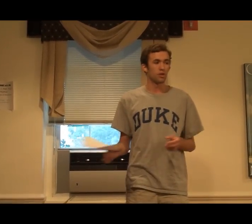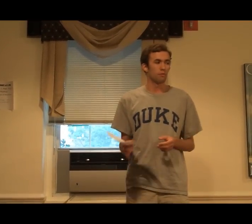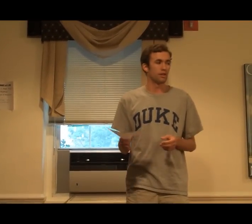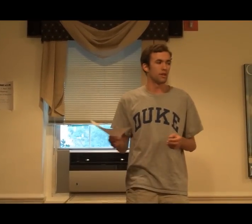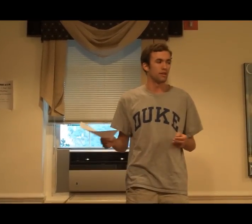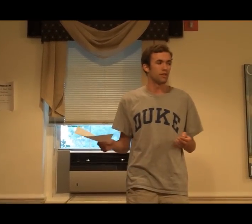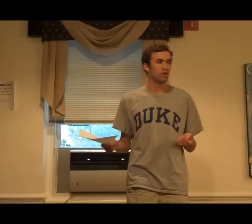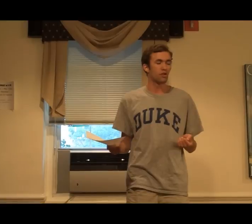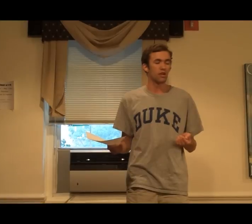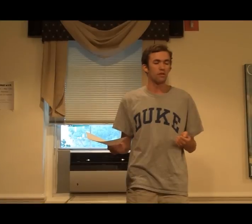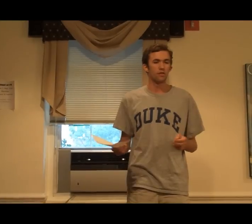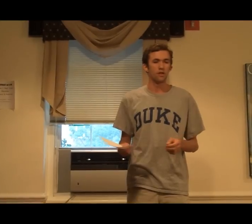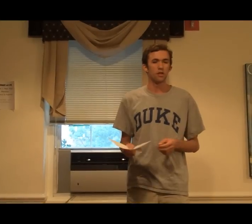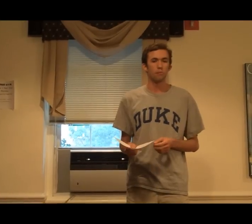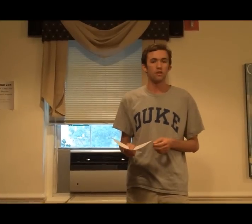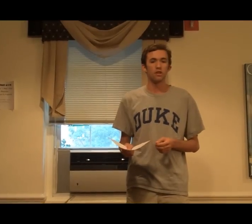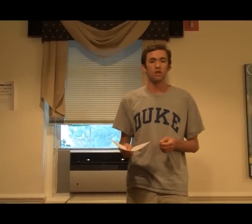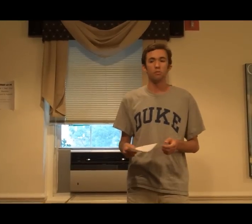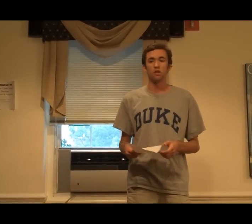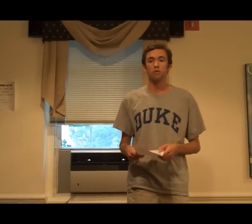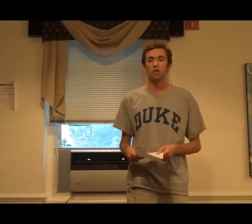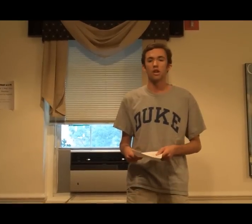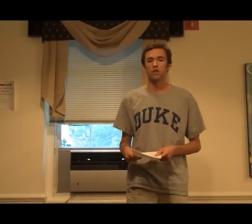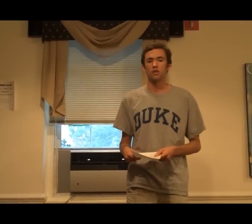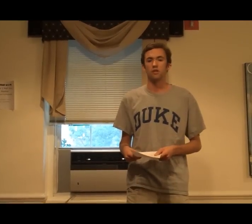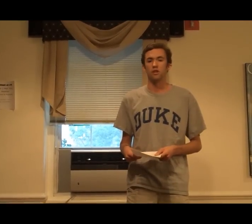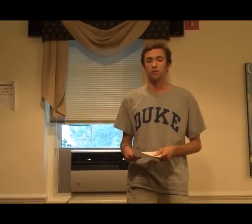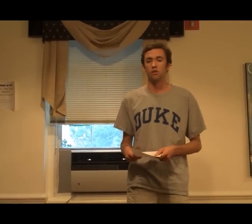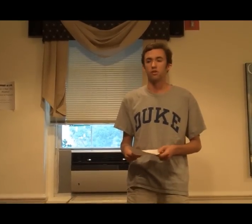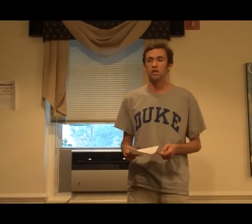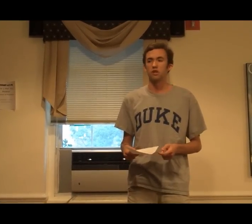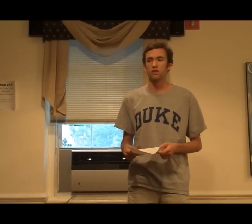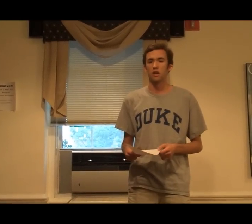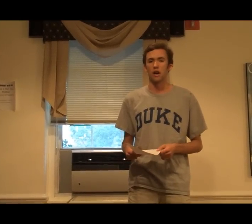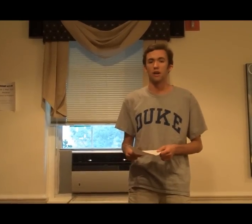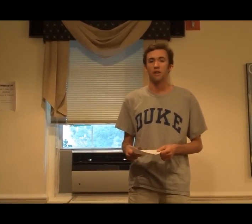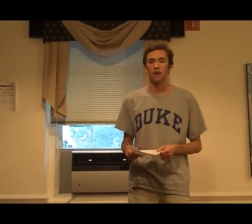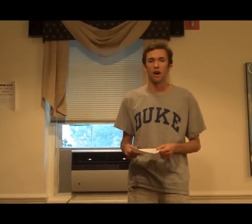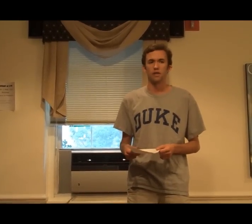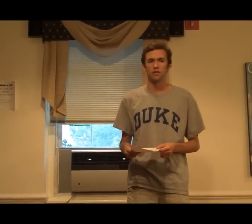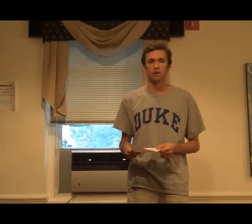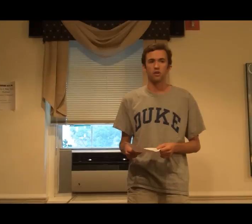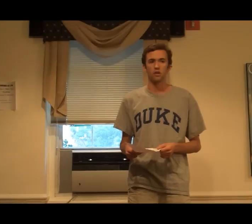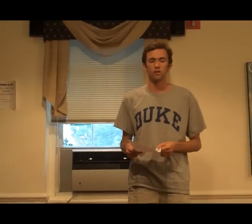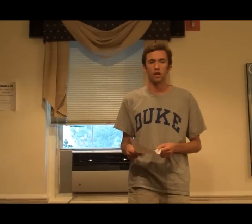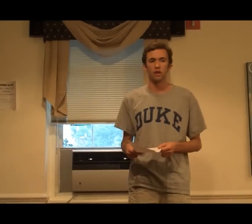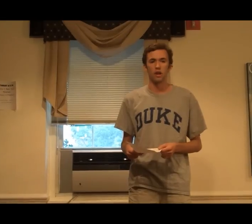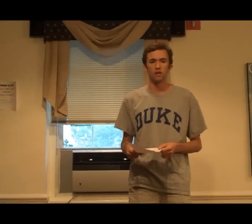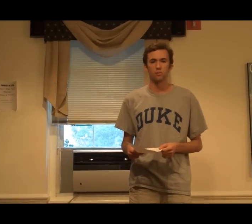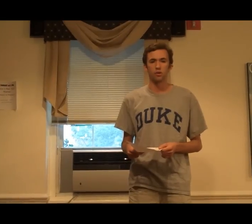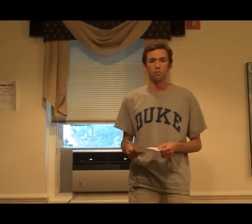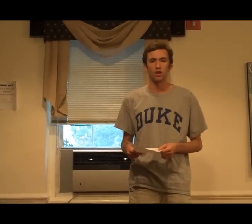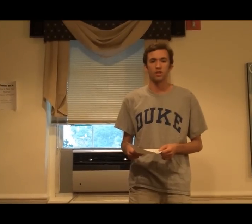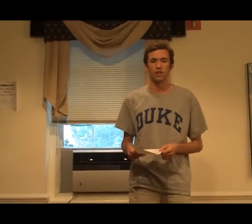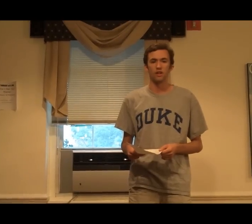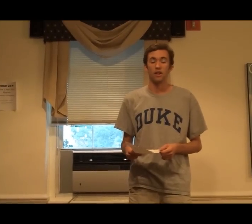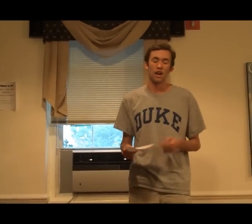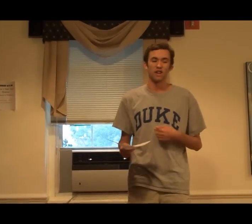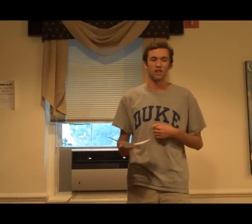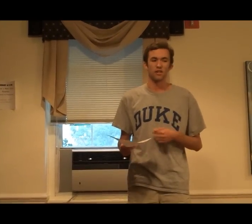chimpanzees. It's currently known as the Chimpanzee and Human Communication Institute, or CHCI. It's currently located in Ellensburg, Washington. And I actually got